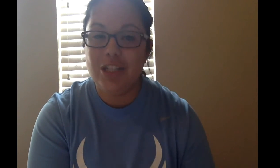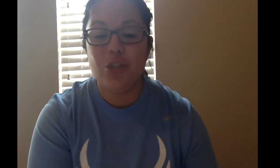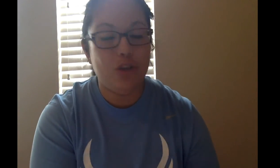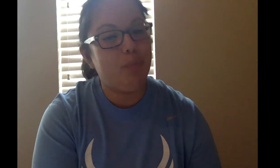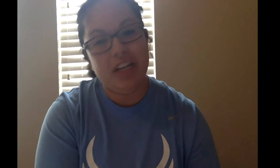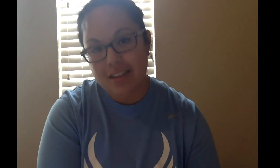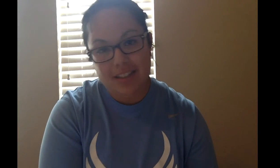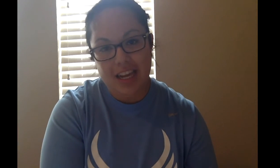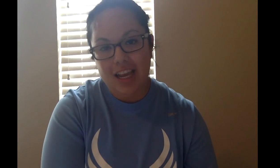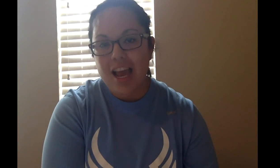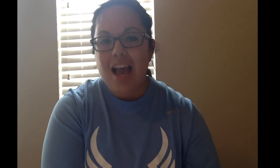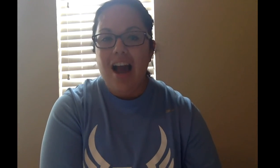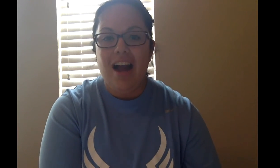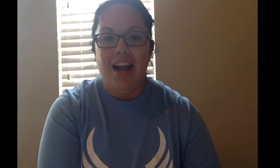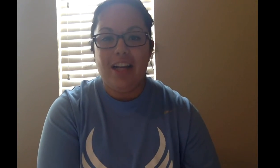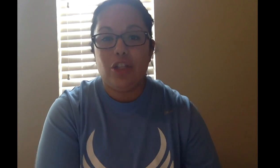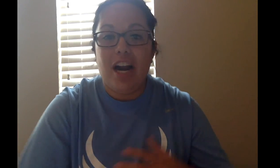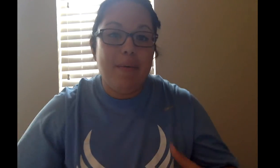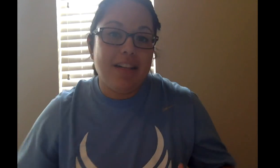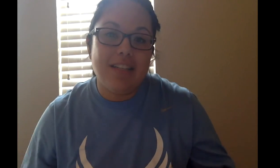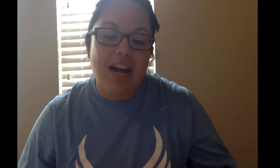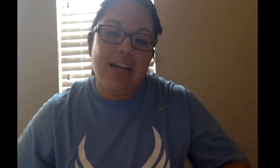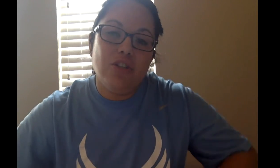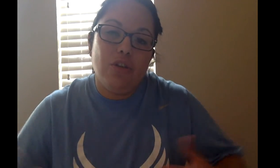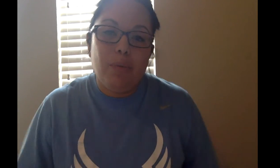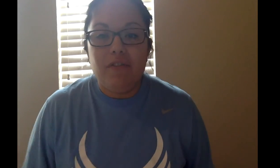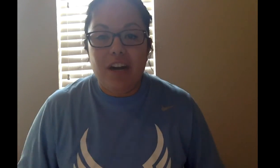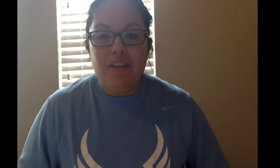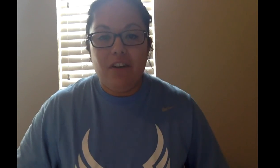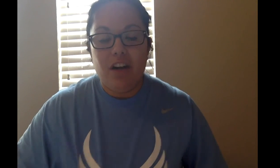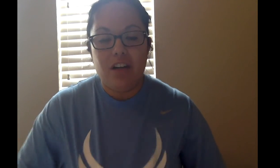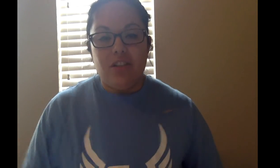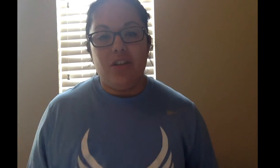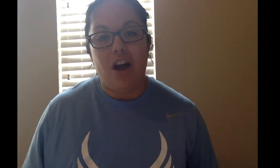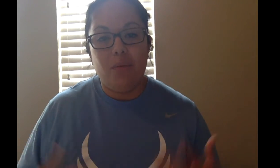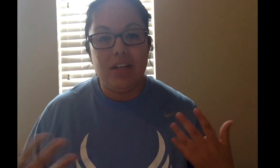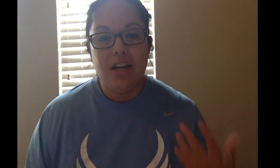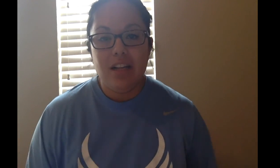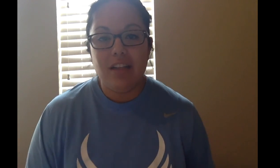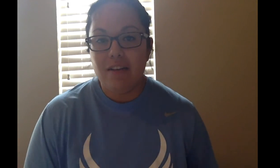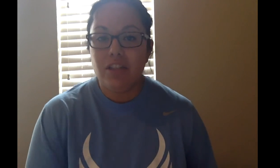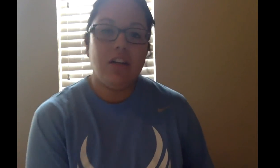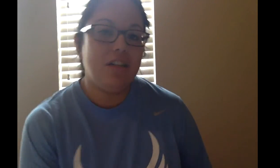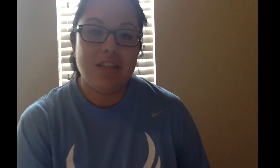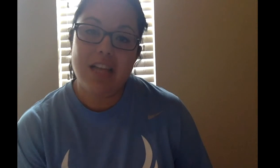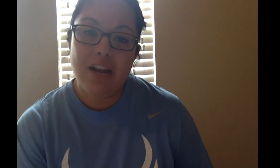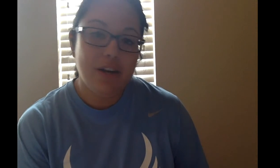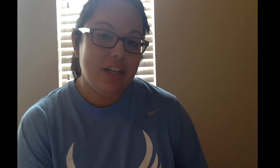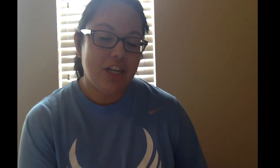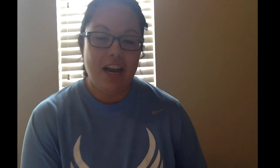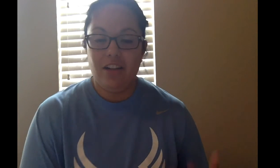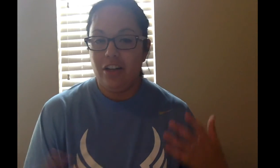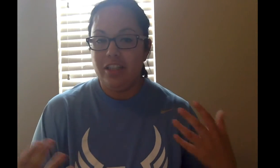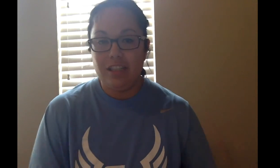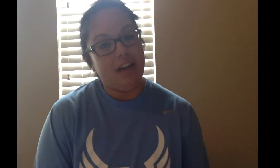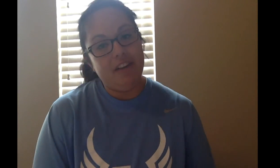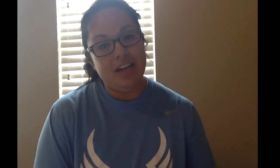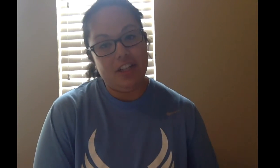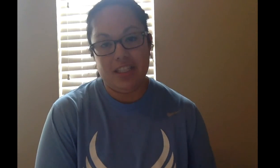it's super easy. I try to make this class super fun for y'all so y'all would love to learn this language and learn to love it just